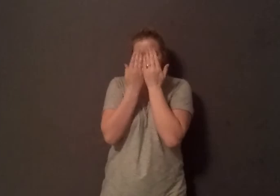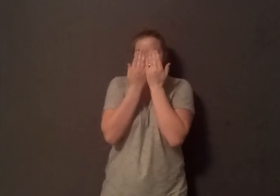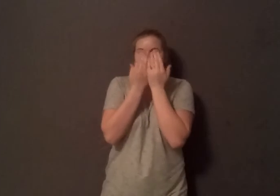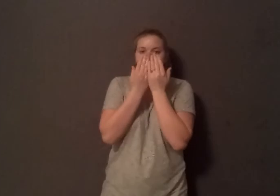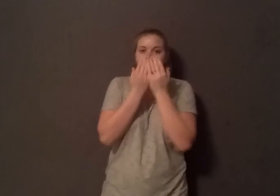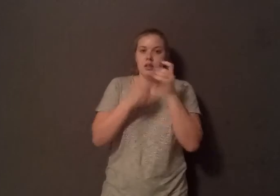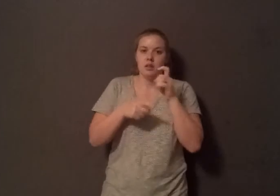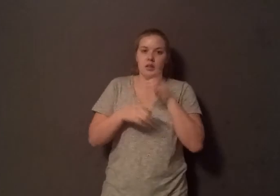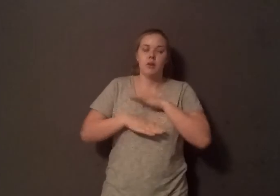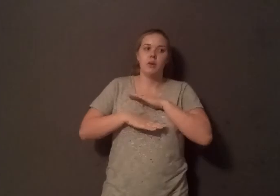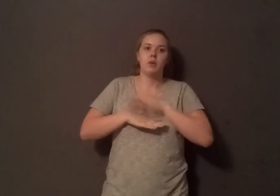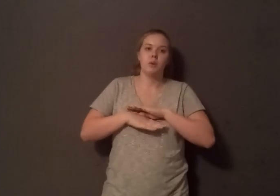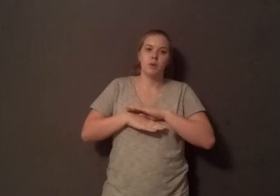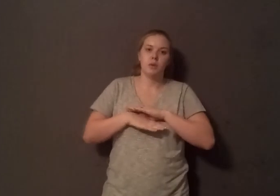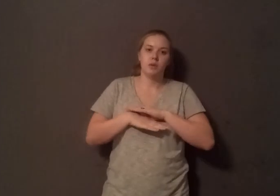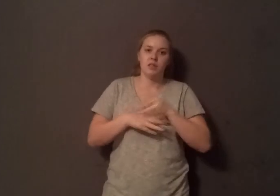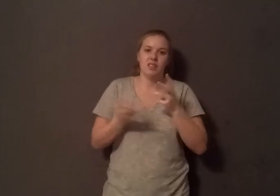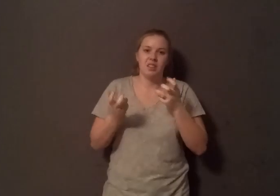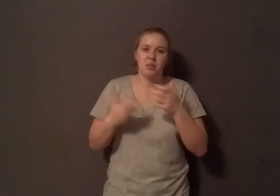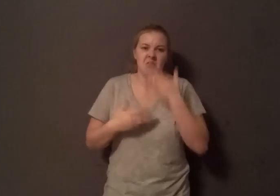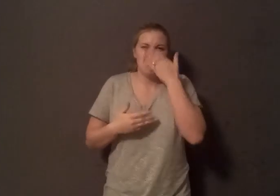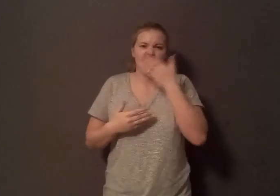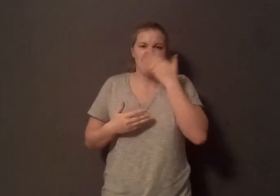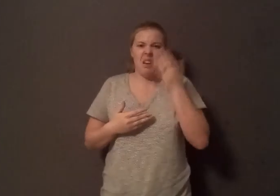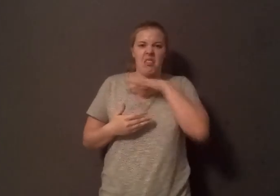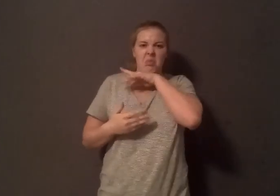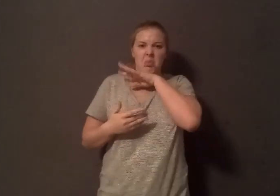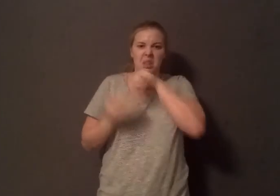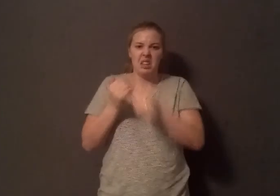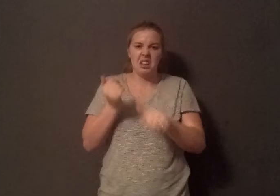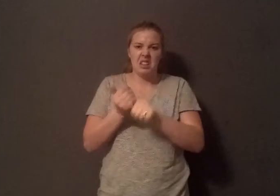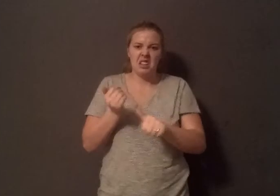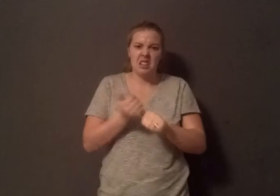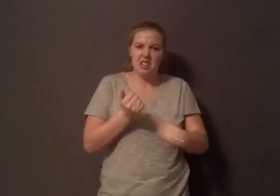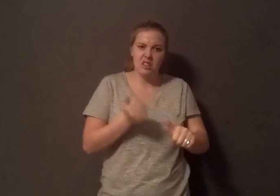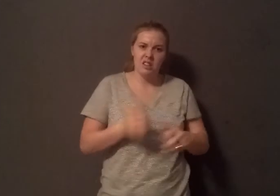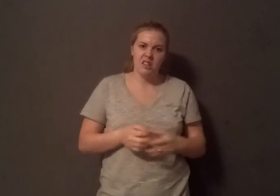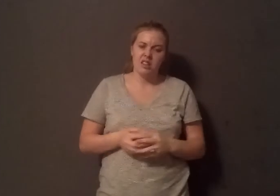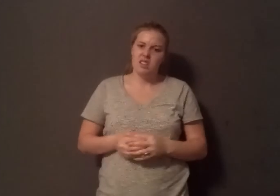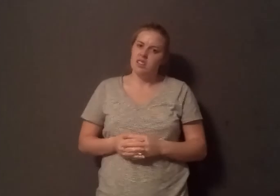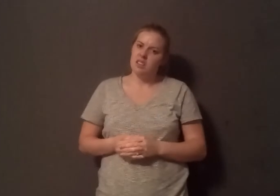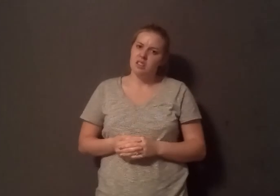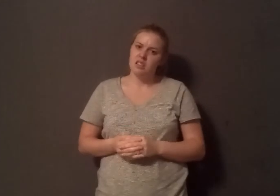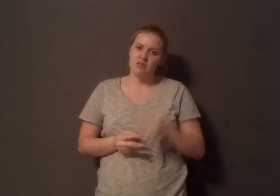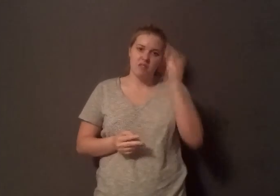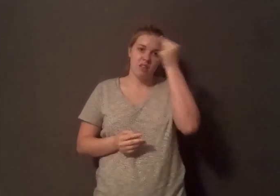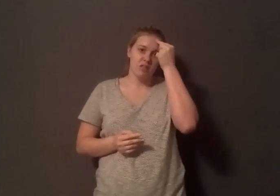church smelling like hogs, you know. I just couldn't do it. So, I don't think the government cares. They care